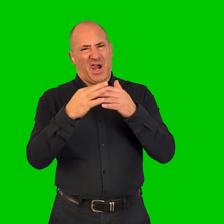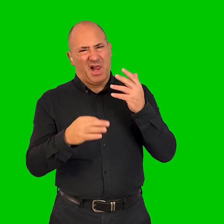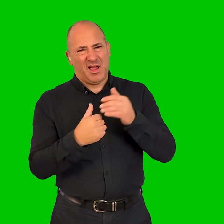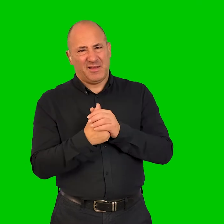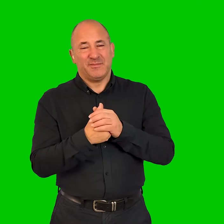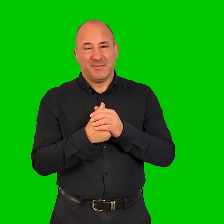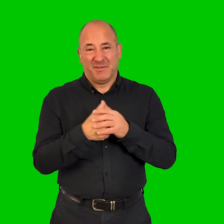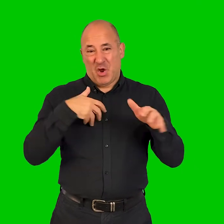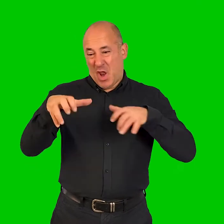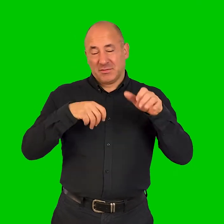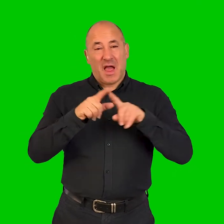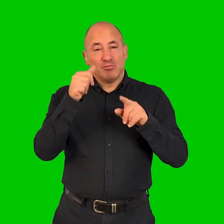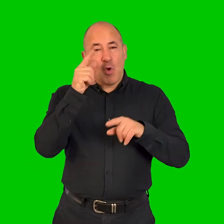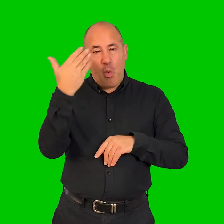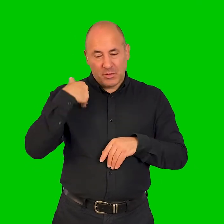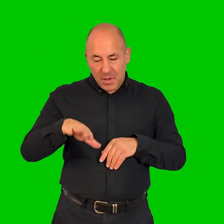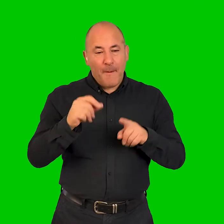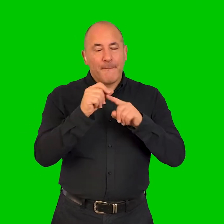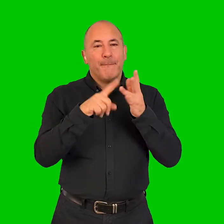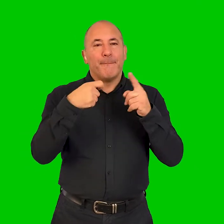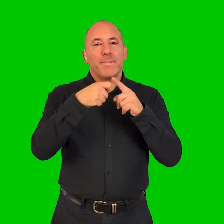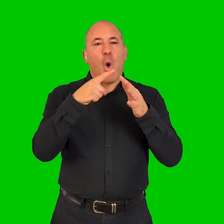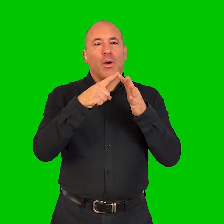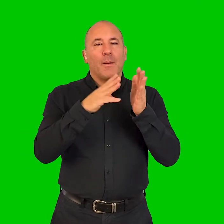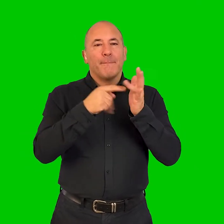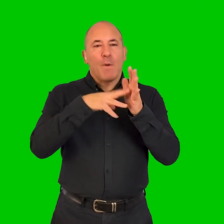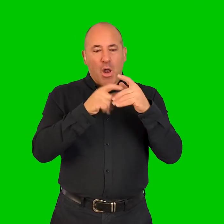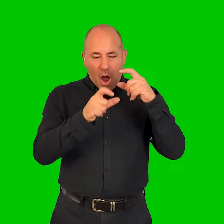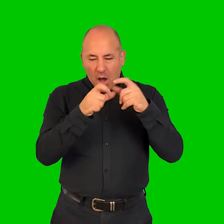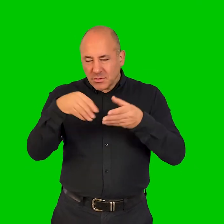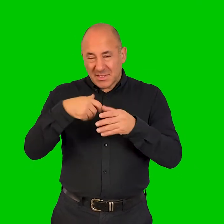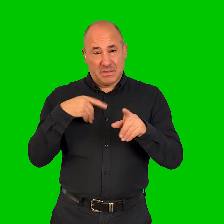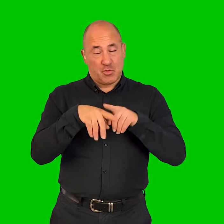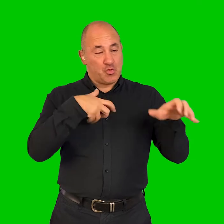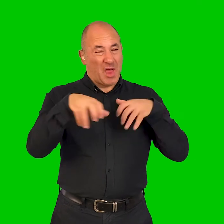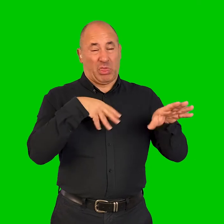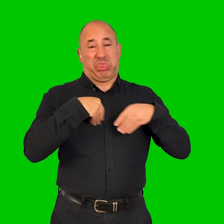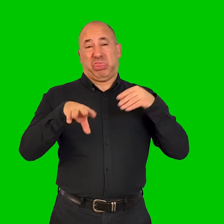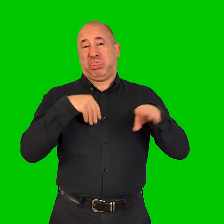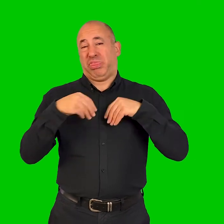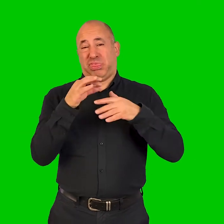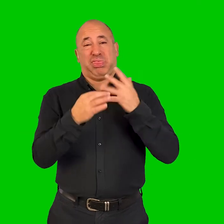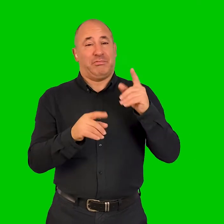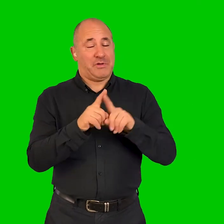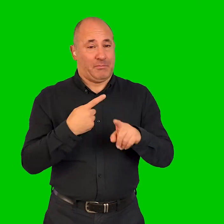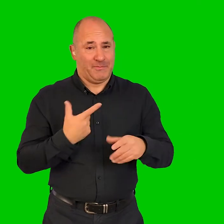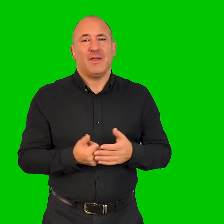because I've got a diagnosis of PTSD and a bunch of other things. I've been collecting them since I was a, collecting them like Pokemon since I was a kid.